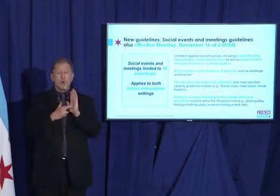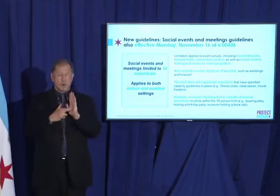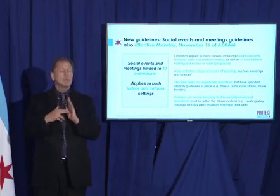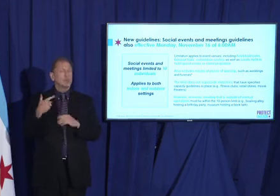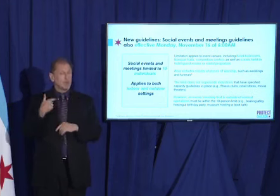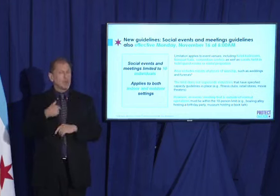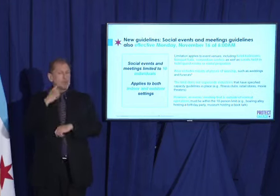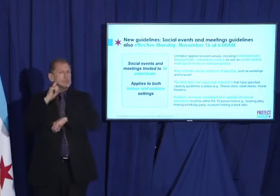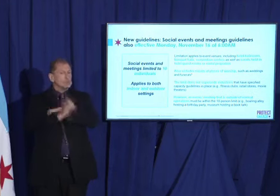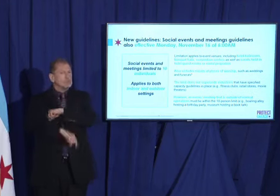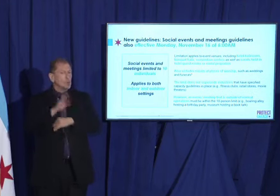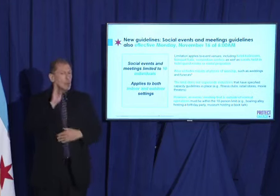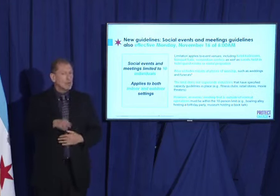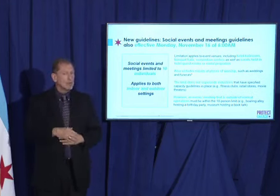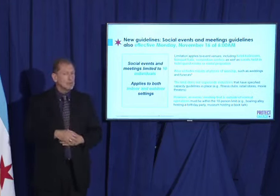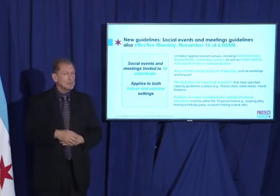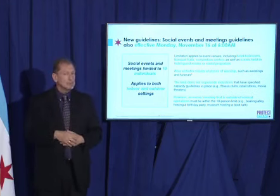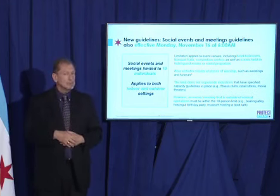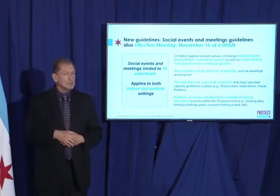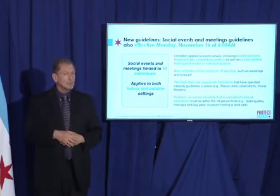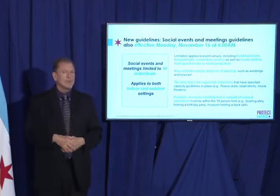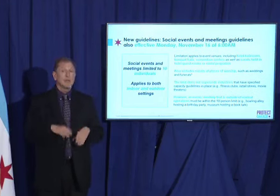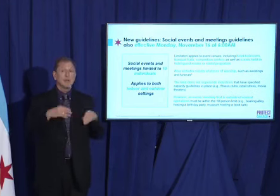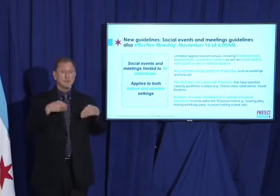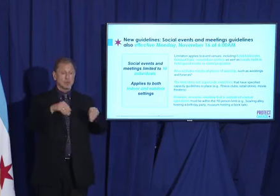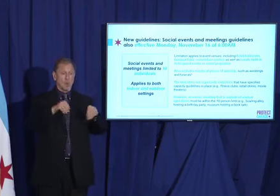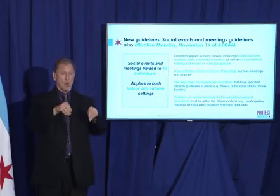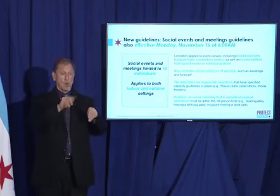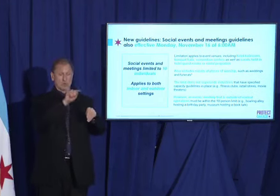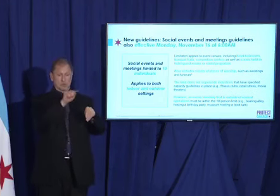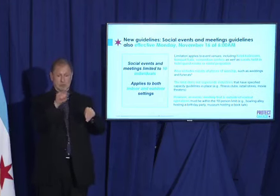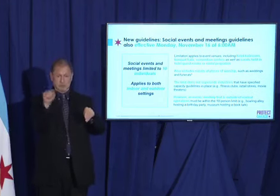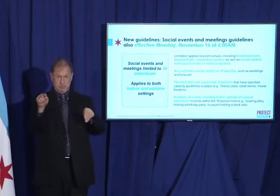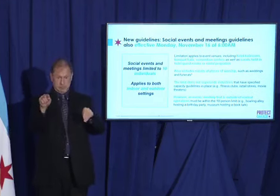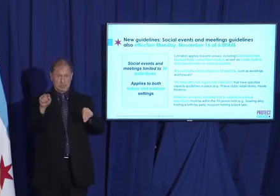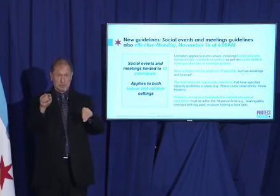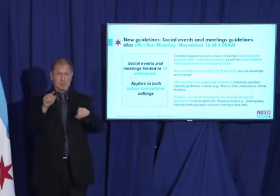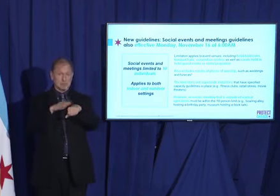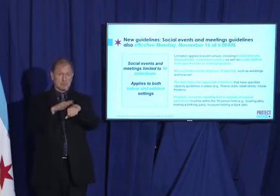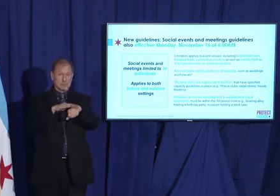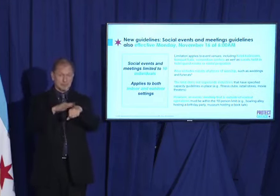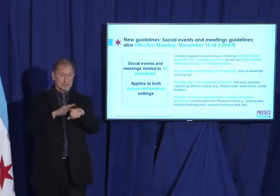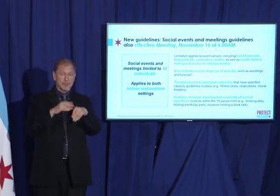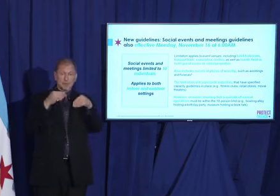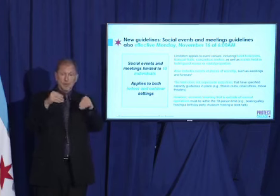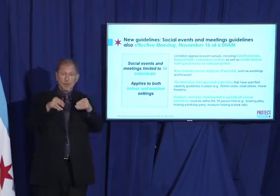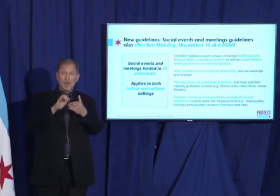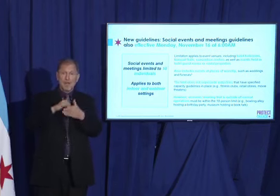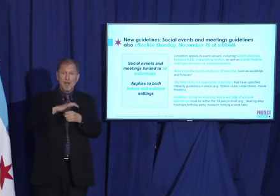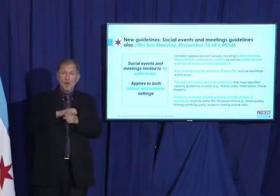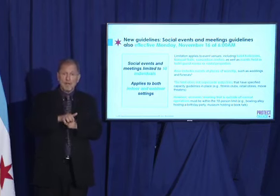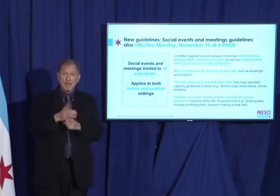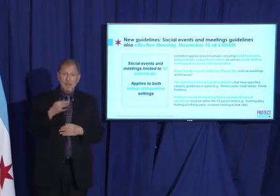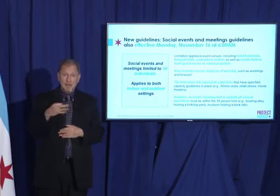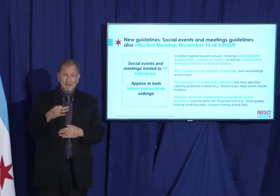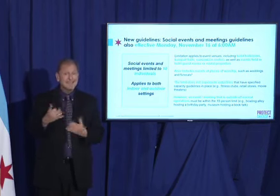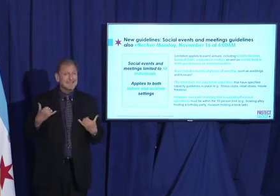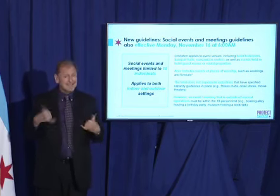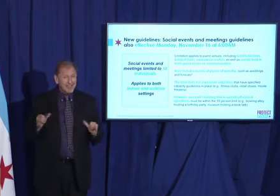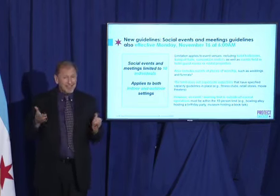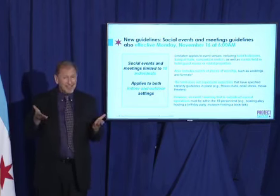And retailers, let me remind you, COVID-19 still exists.